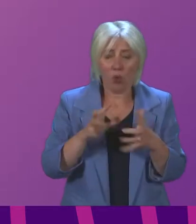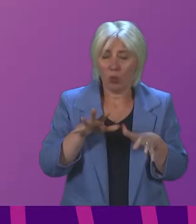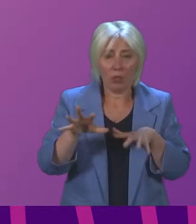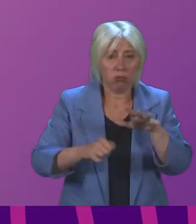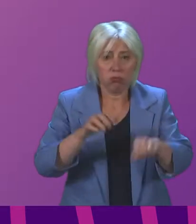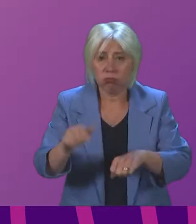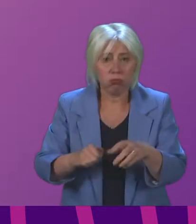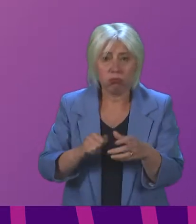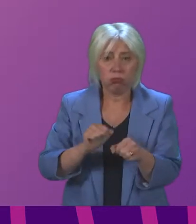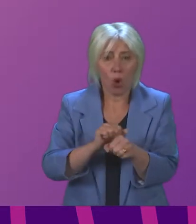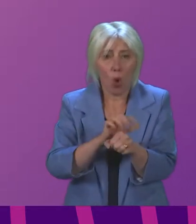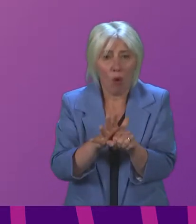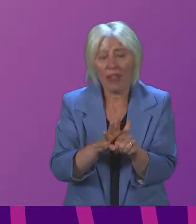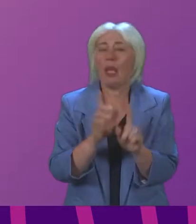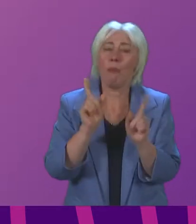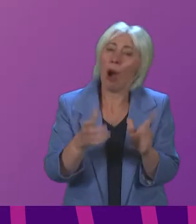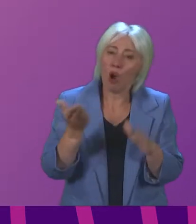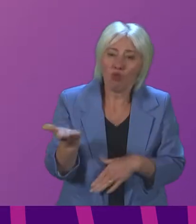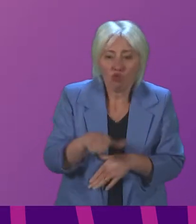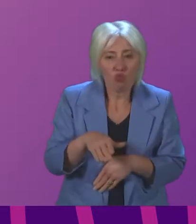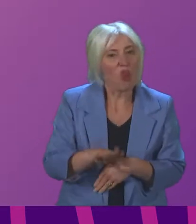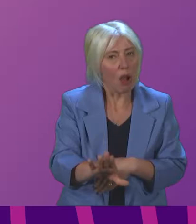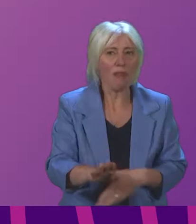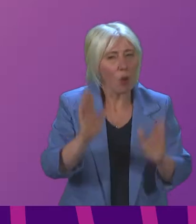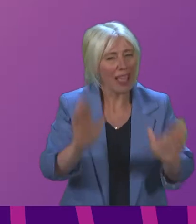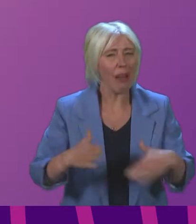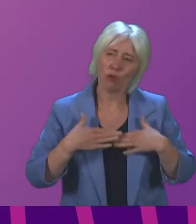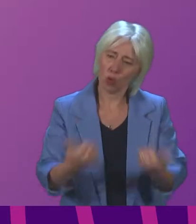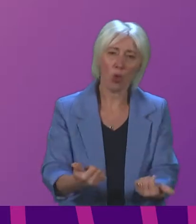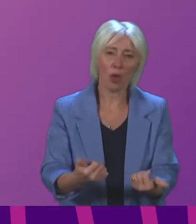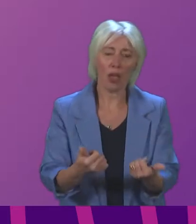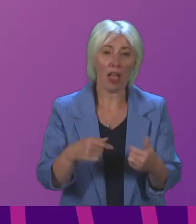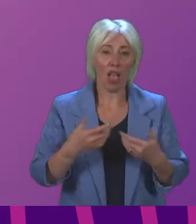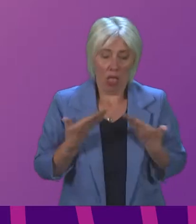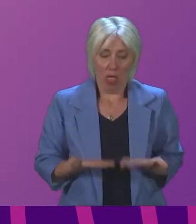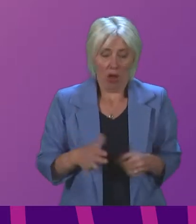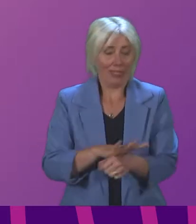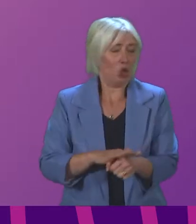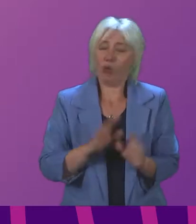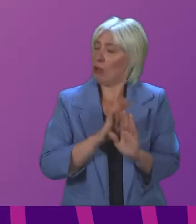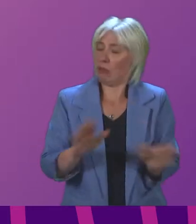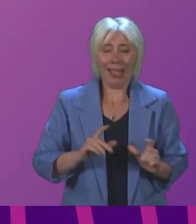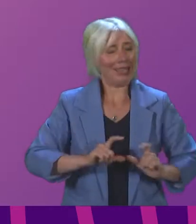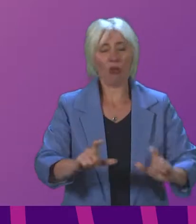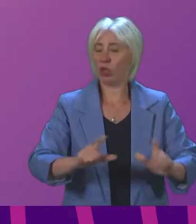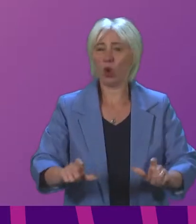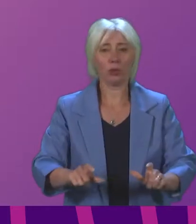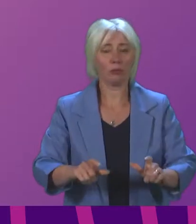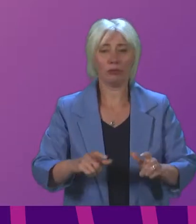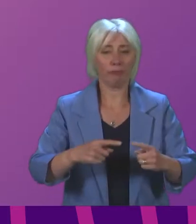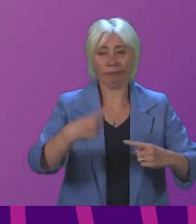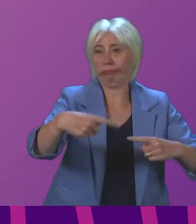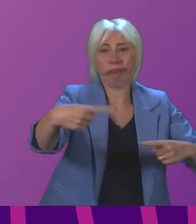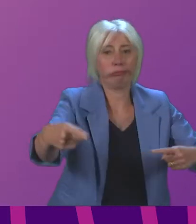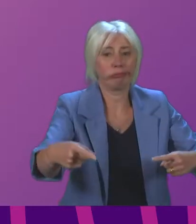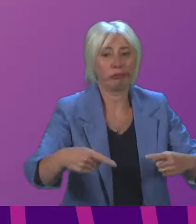however recover we must the current scenario must move on it cannot continue indefinitely especially if